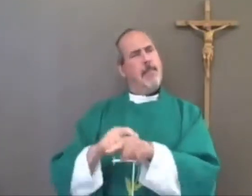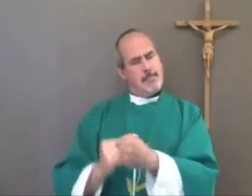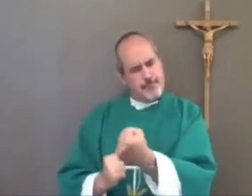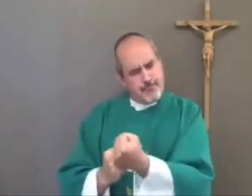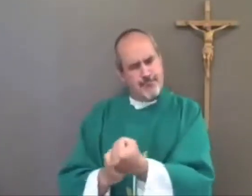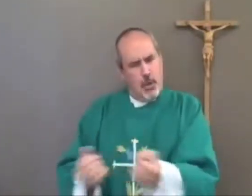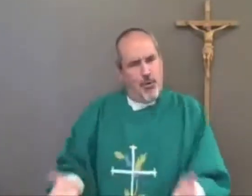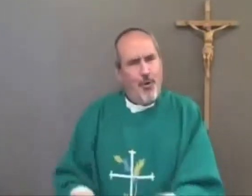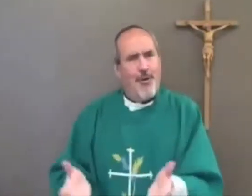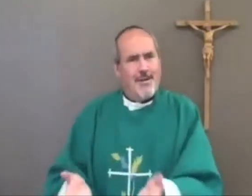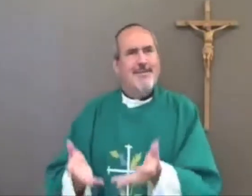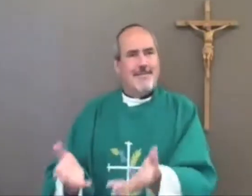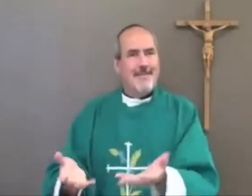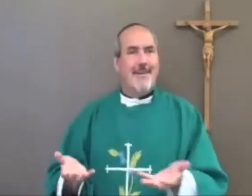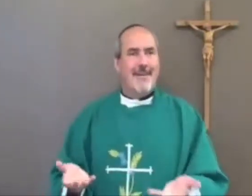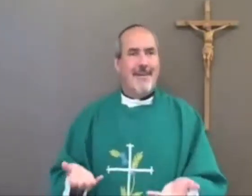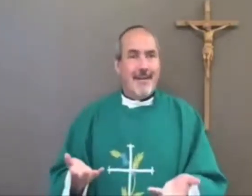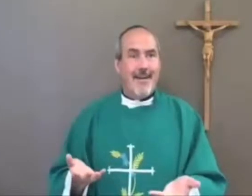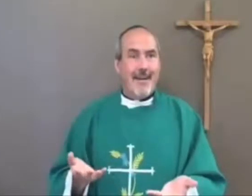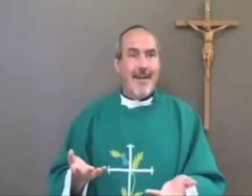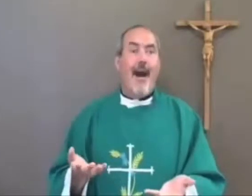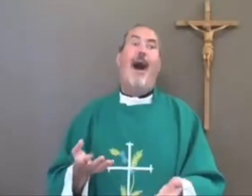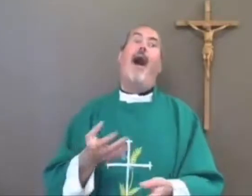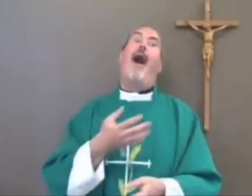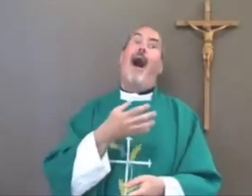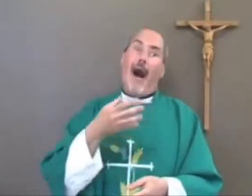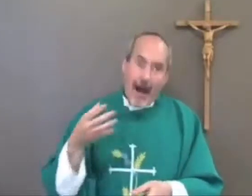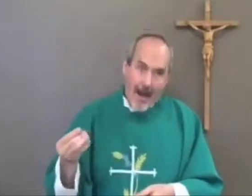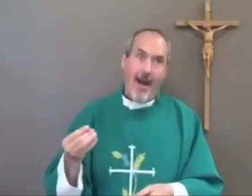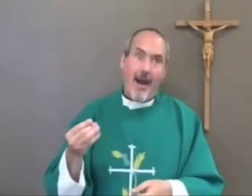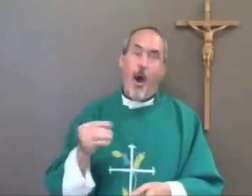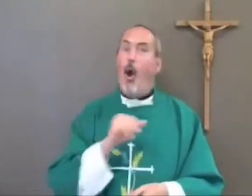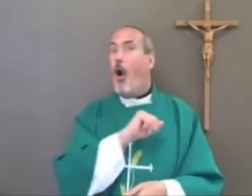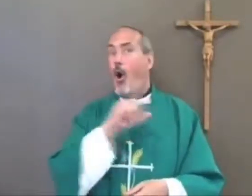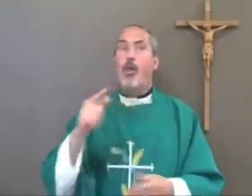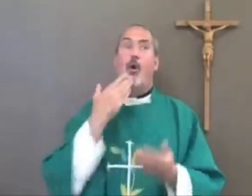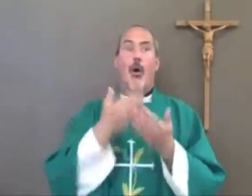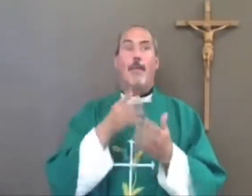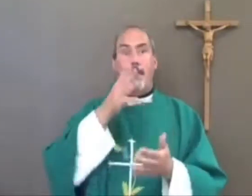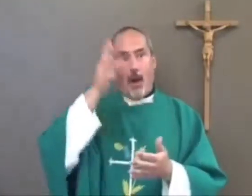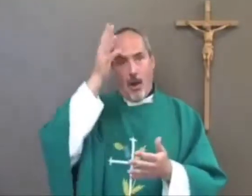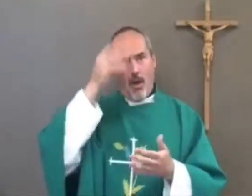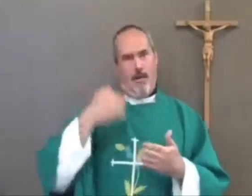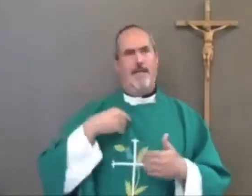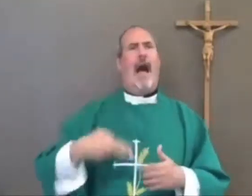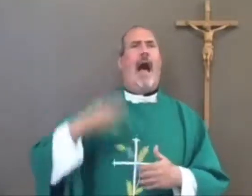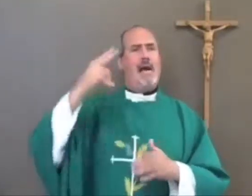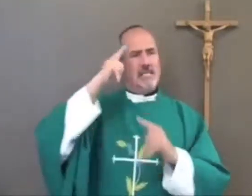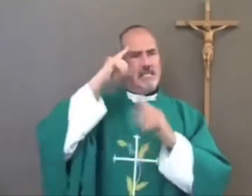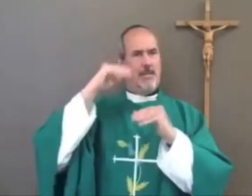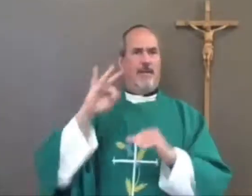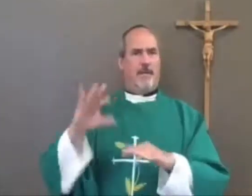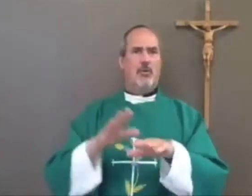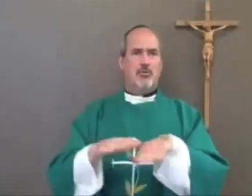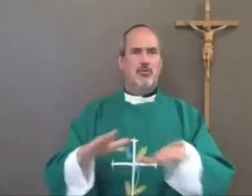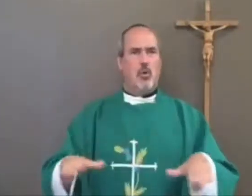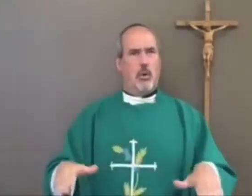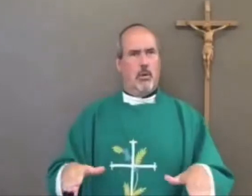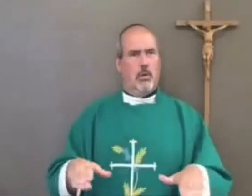they're bad, even though they discipline them, they still are encouraging and supportive. And all good parents have high